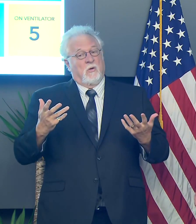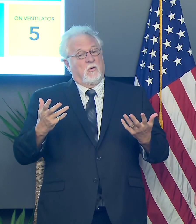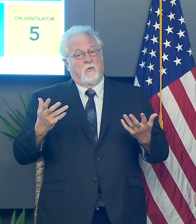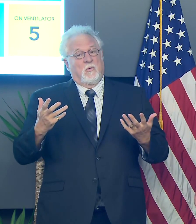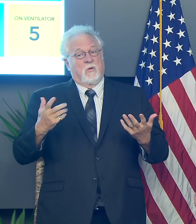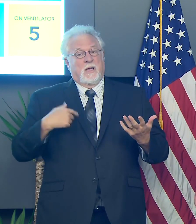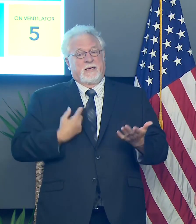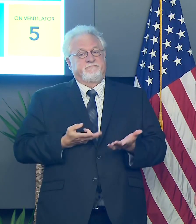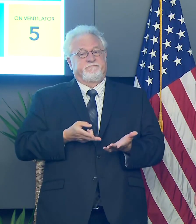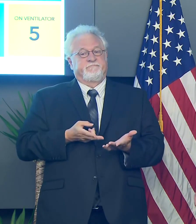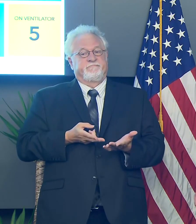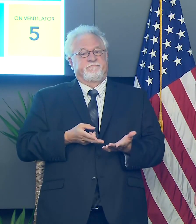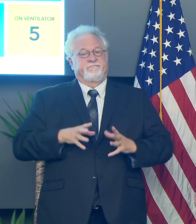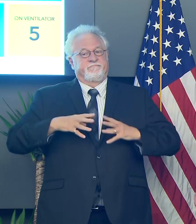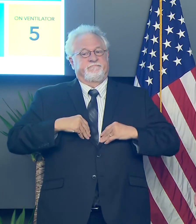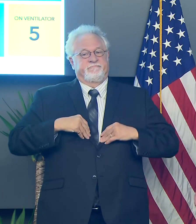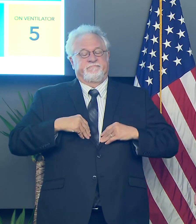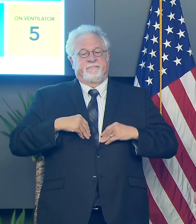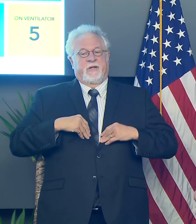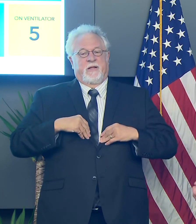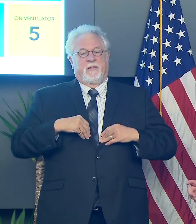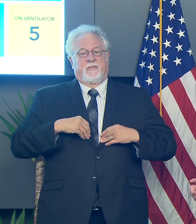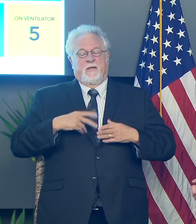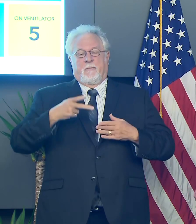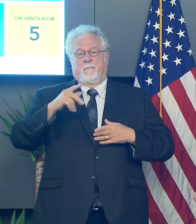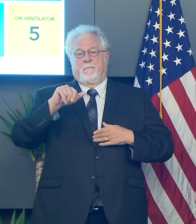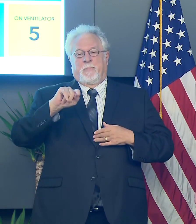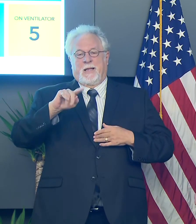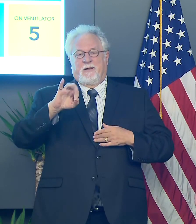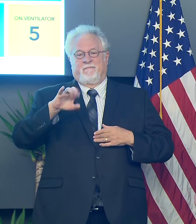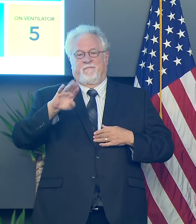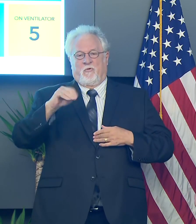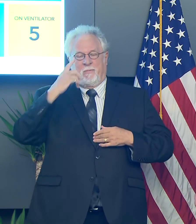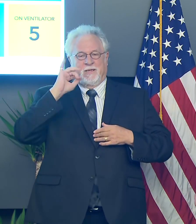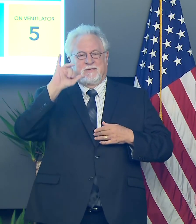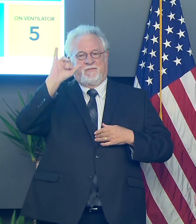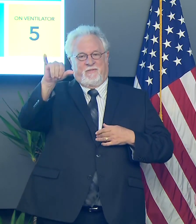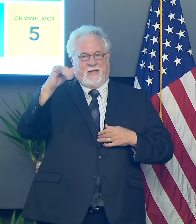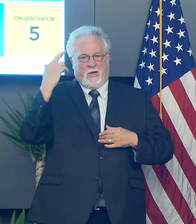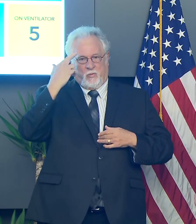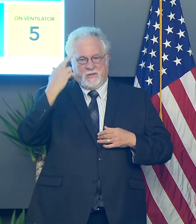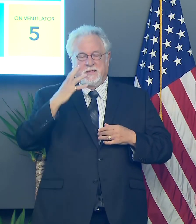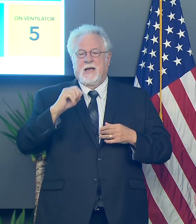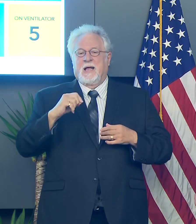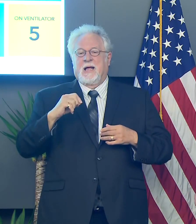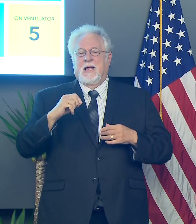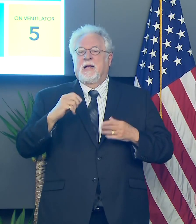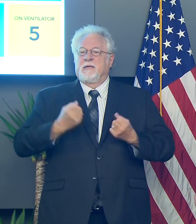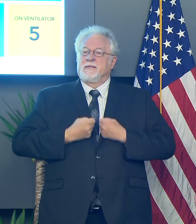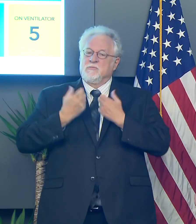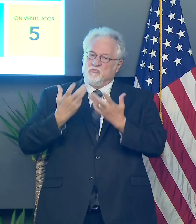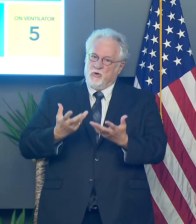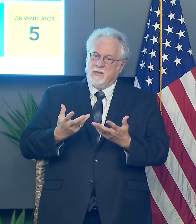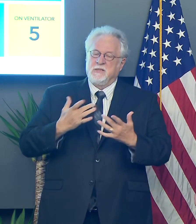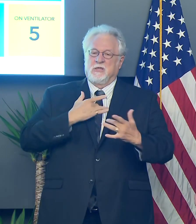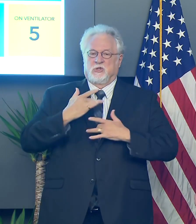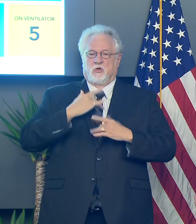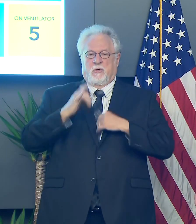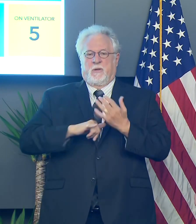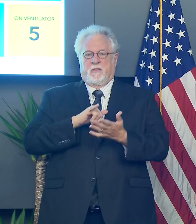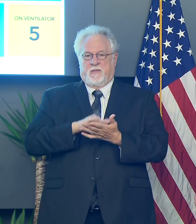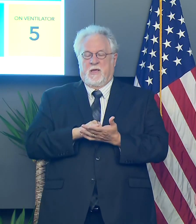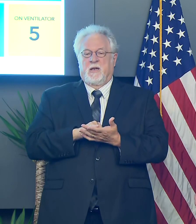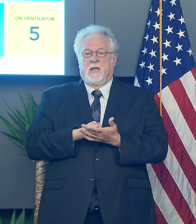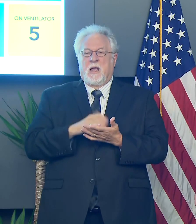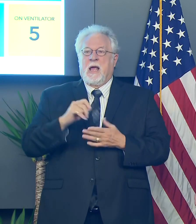not sign on to the party platform because of that particular provision. And I just expressed, uh, concern about it